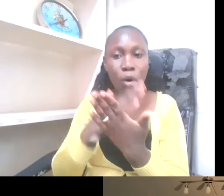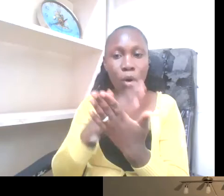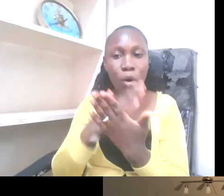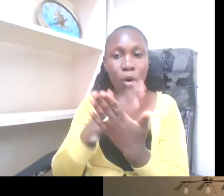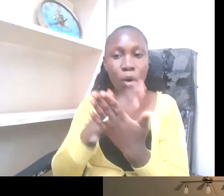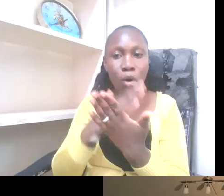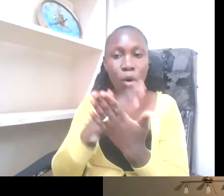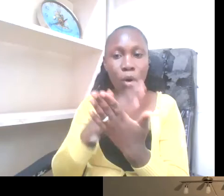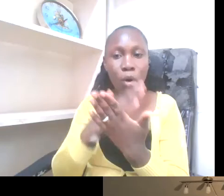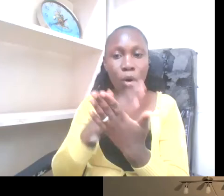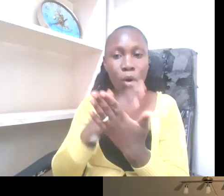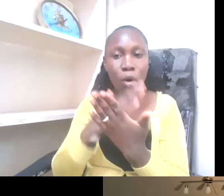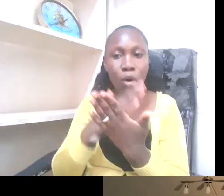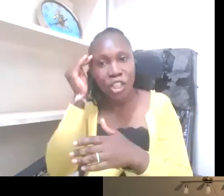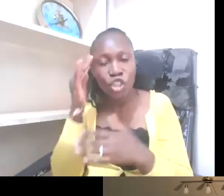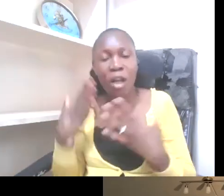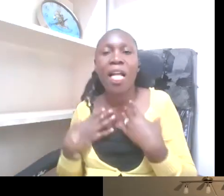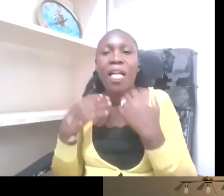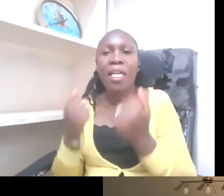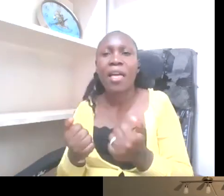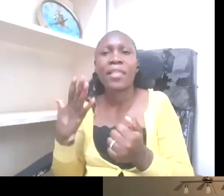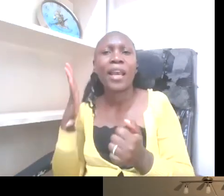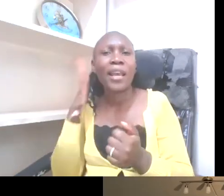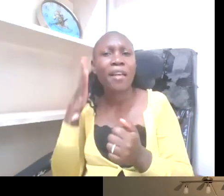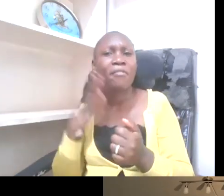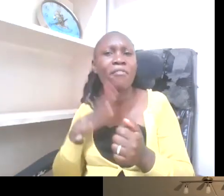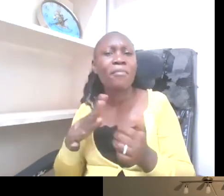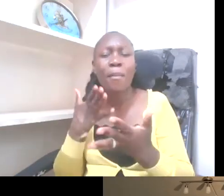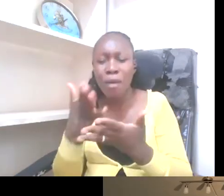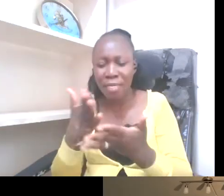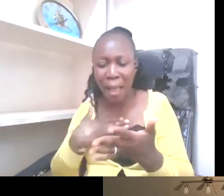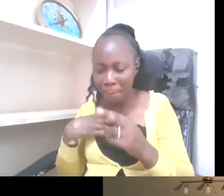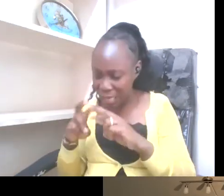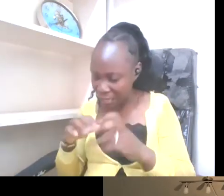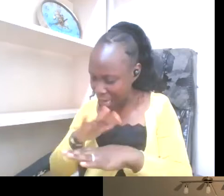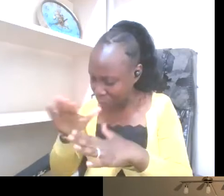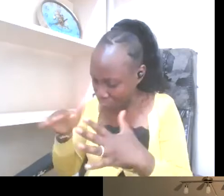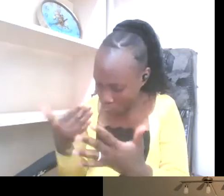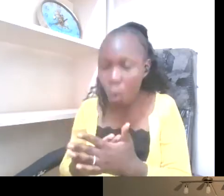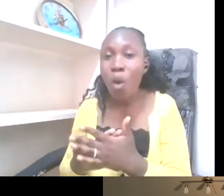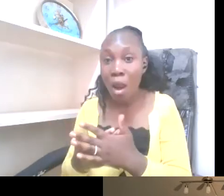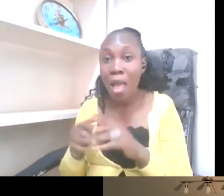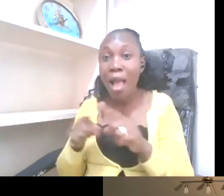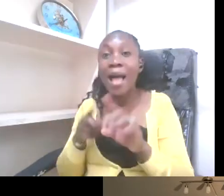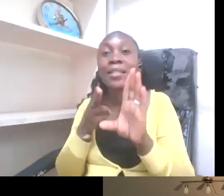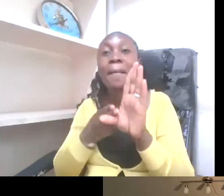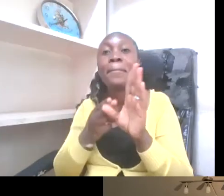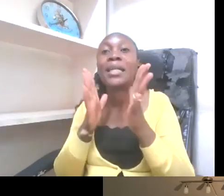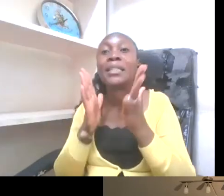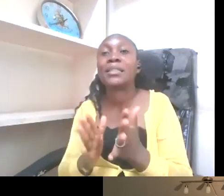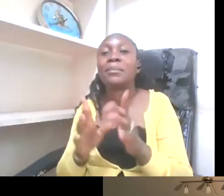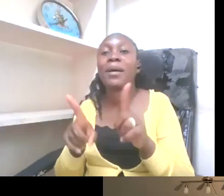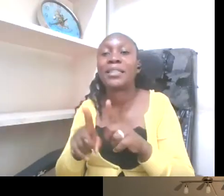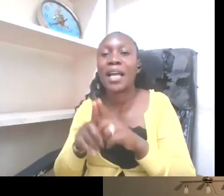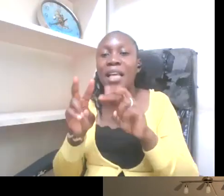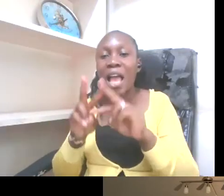research as participants and also as research assistants. They also assisted to